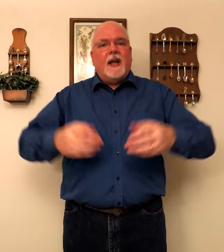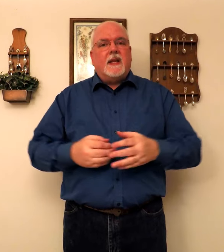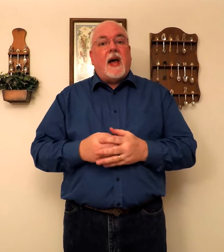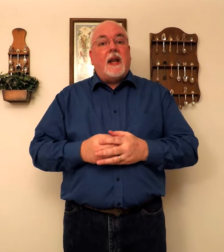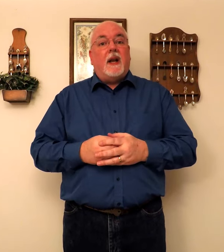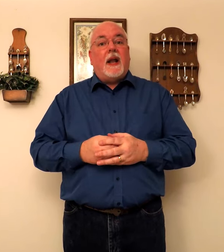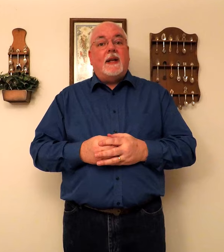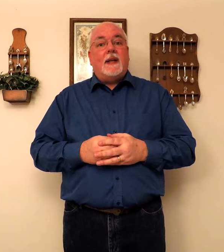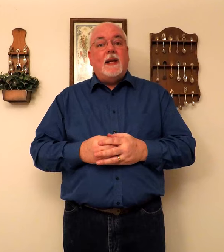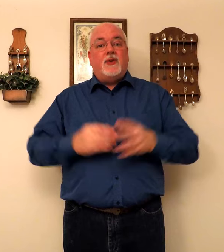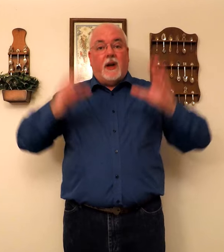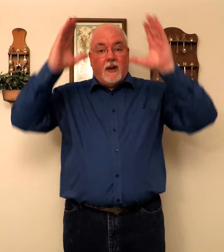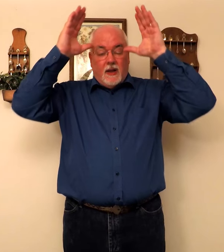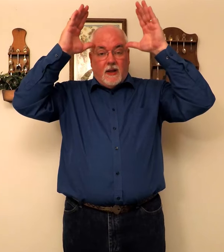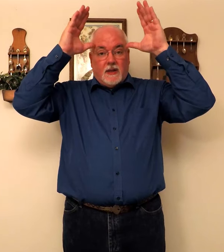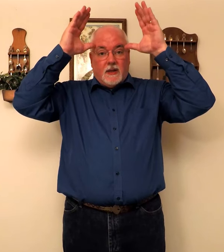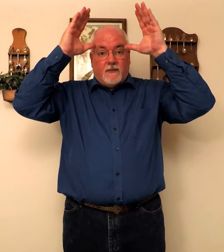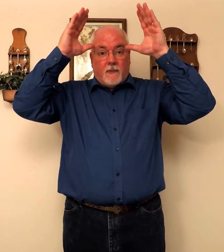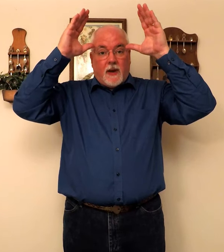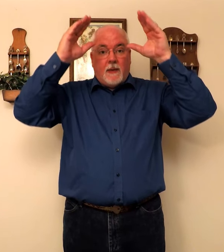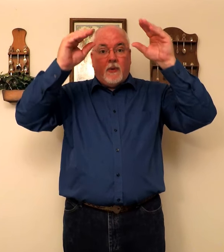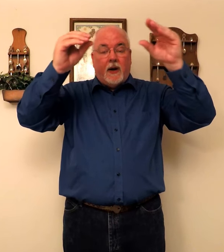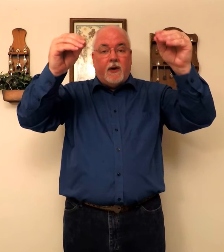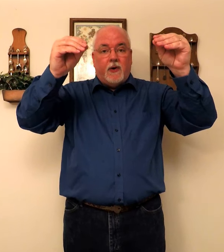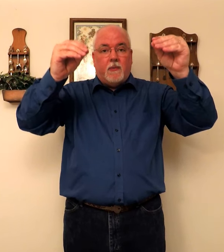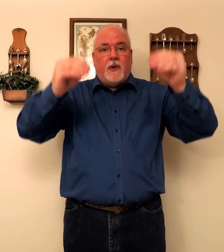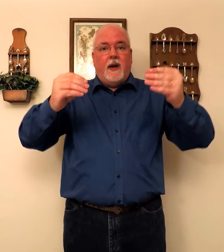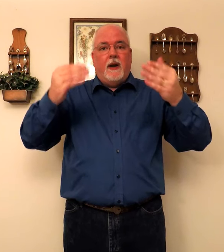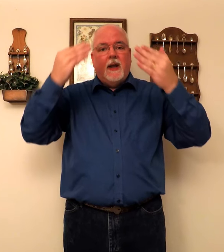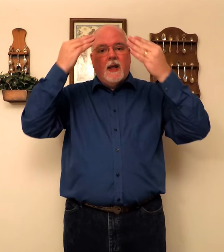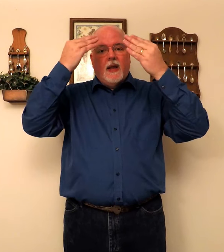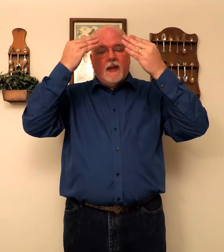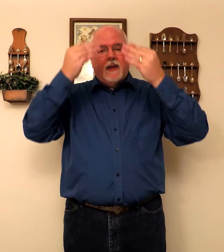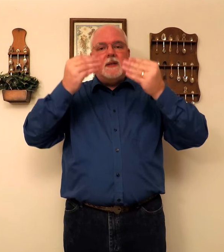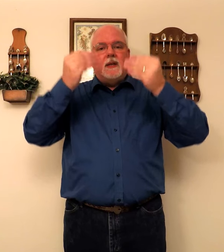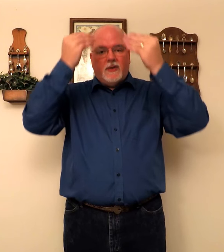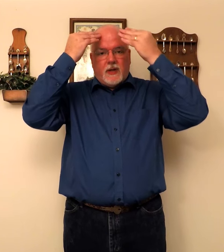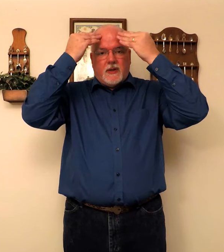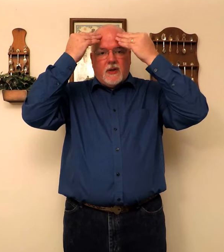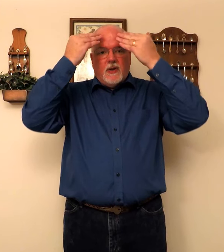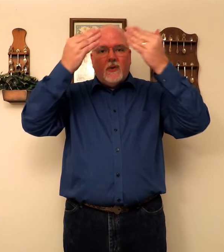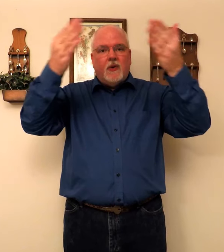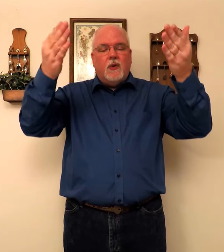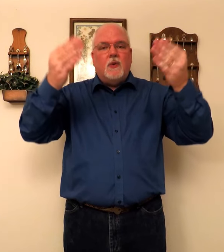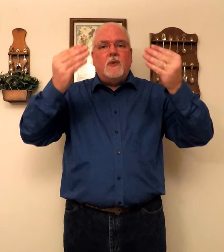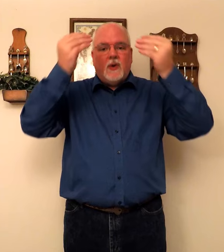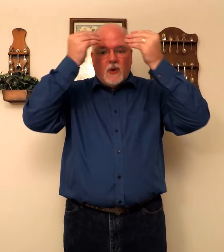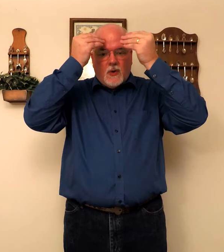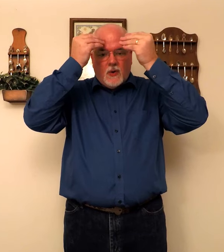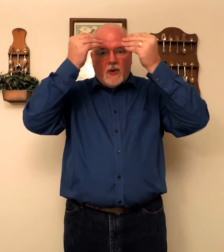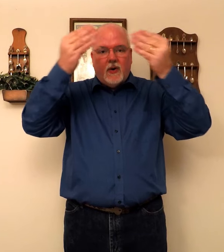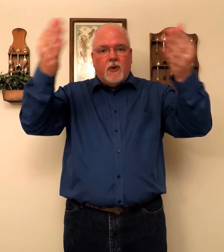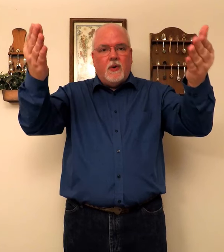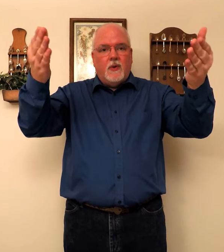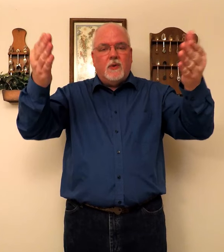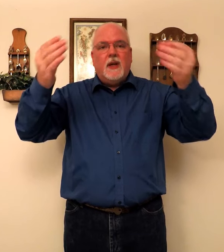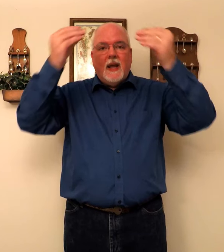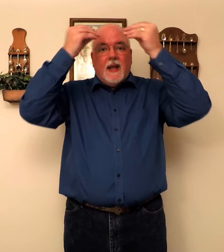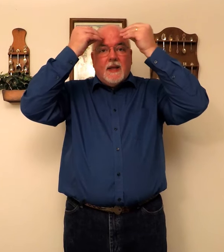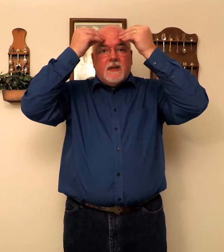It's kind of like teaching. It's just from my brain to your brain. This is just. News. Good news. This